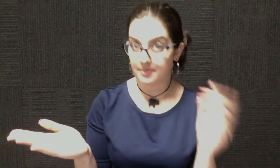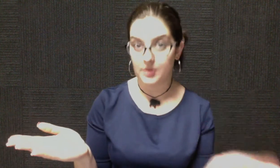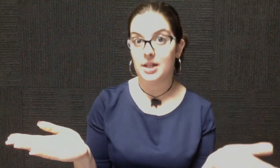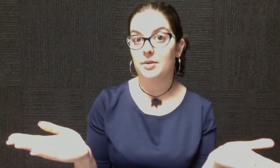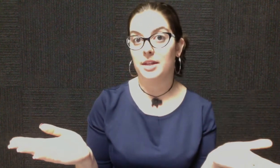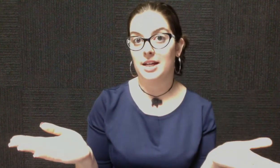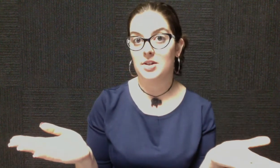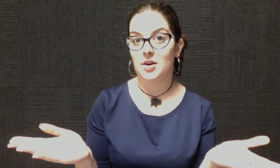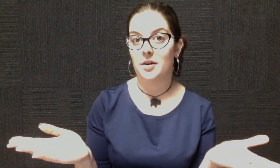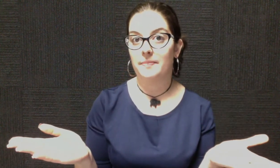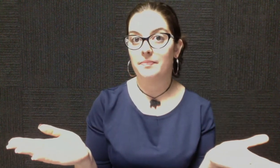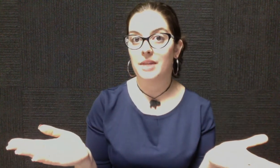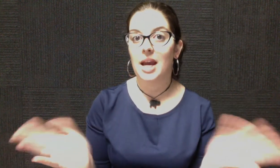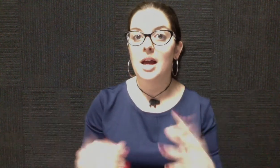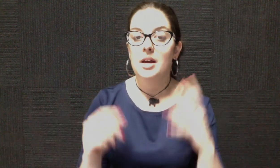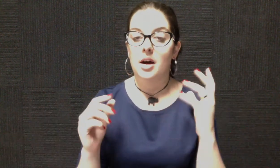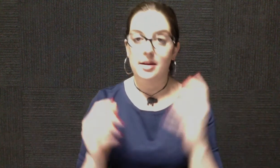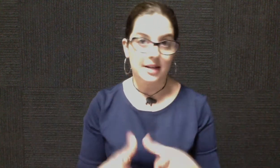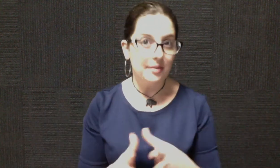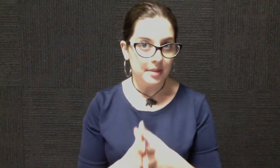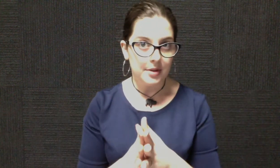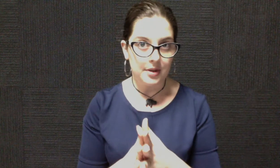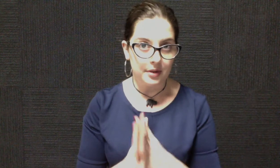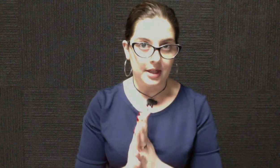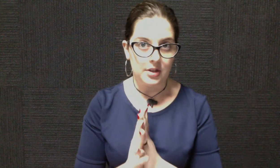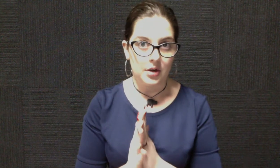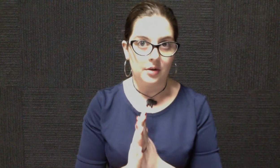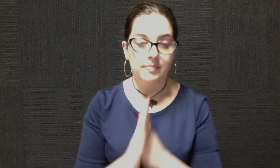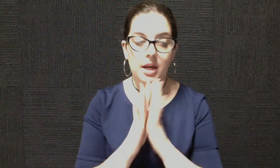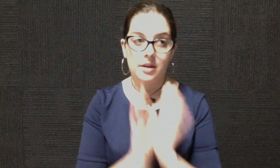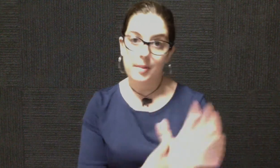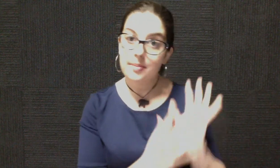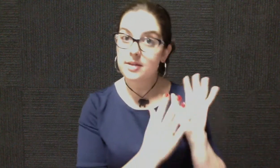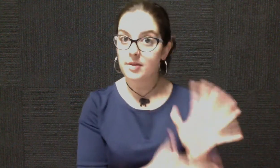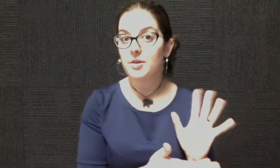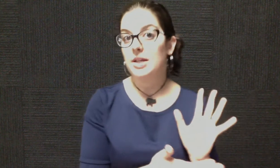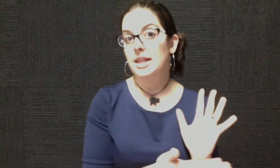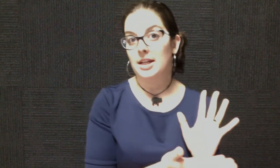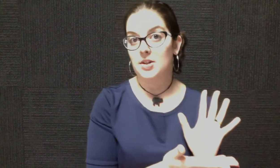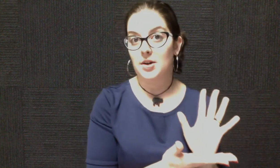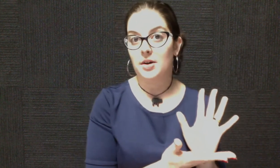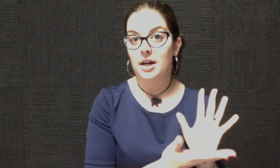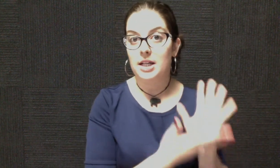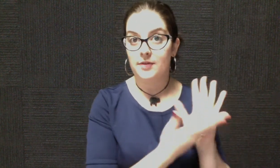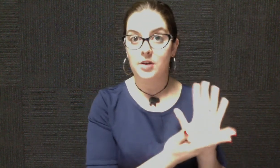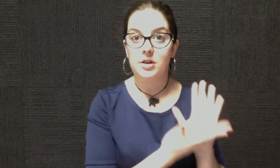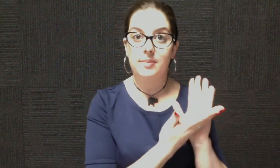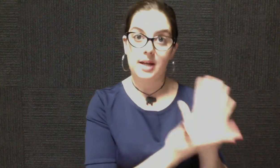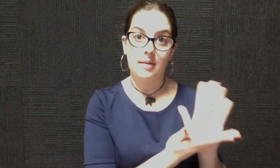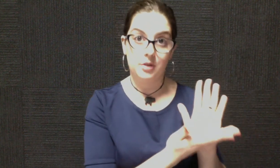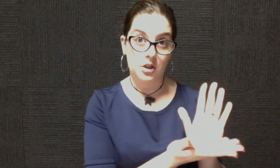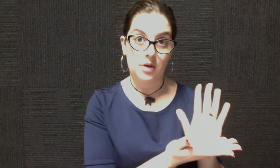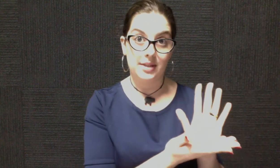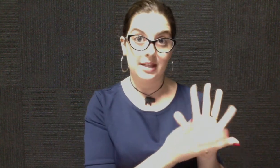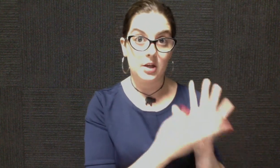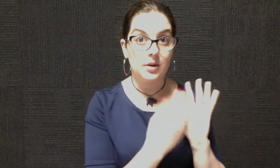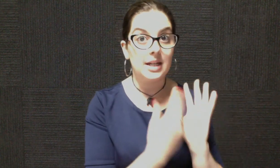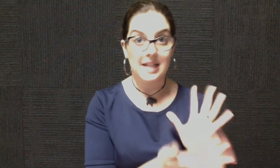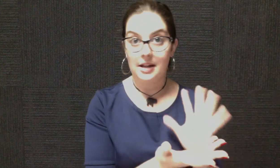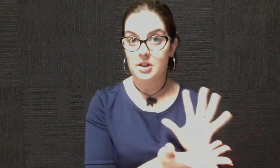musical theatre song. I'll start with the musical theatre song. The purpose of the music theatre song is for you to be able to show us that you can tell a